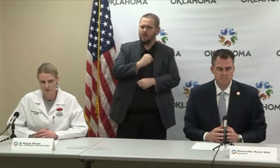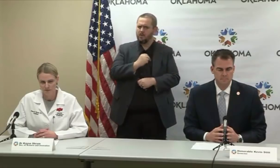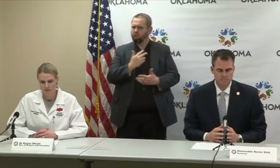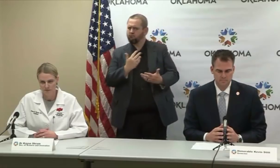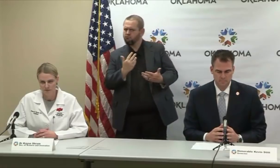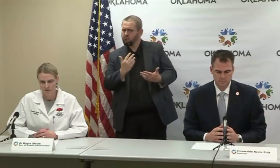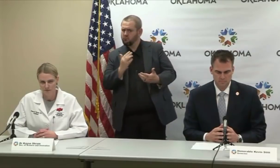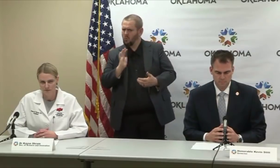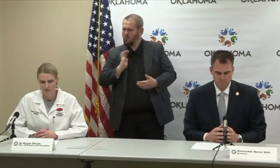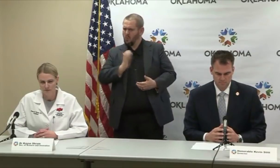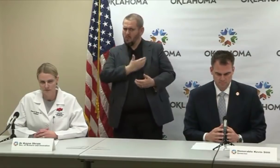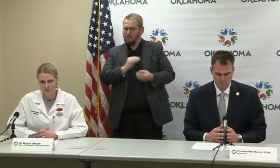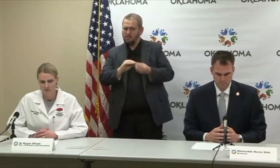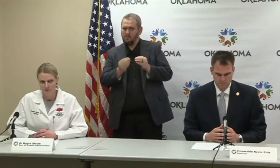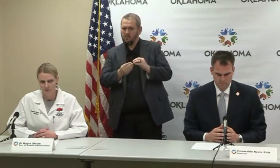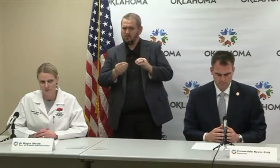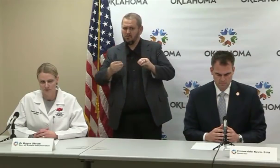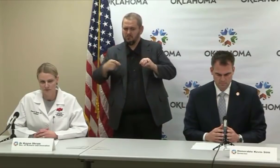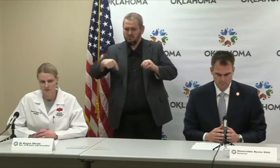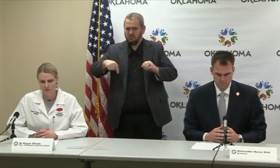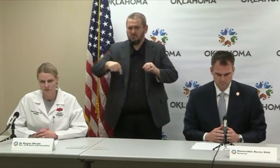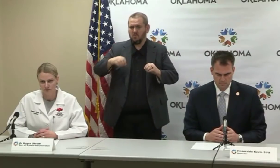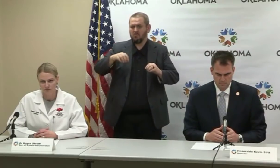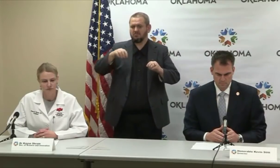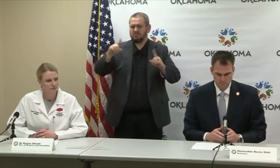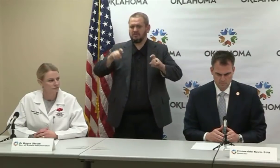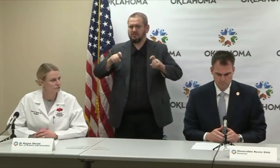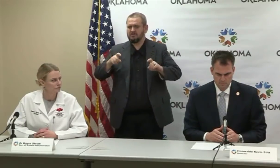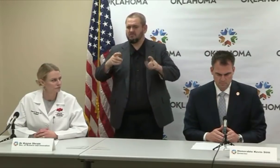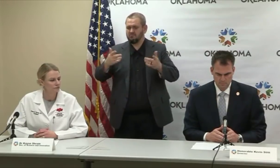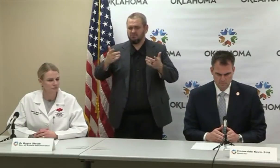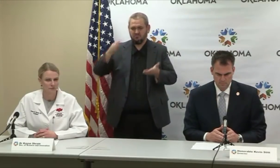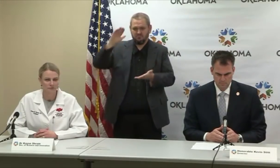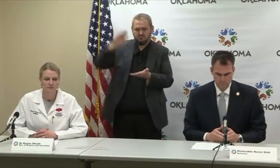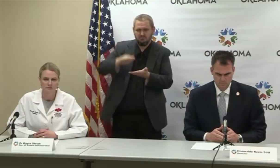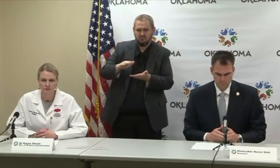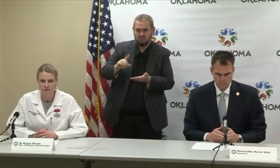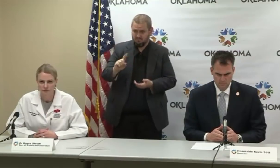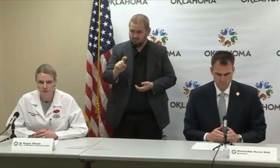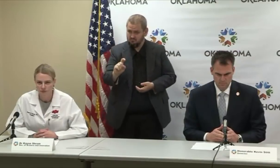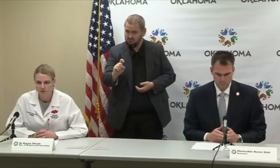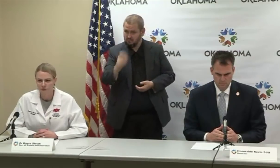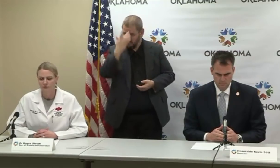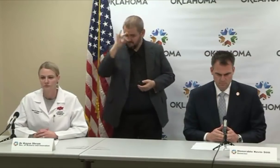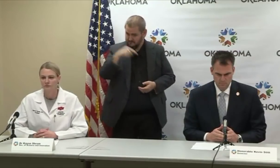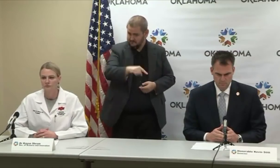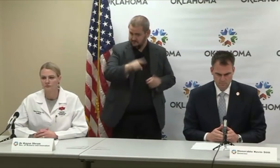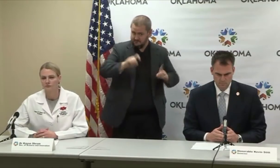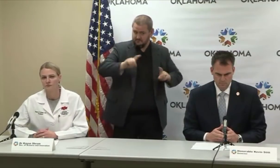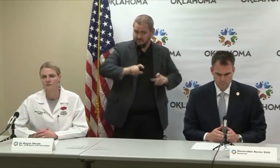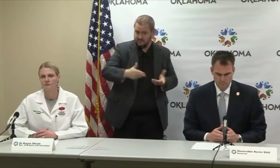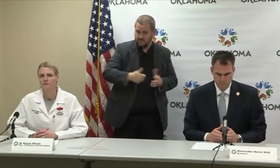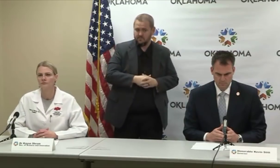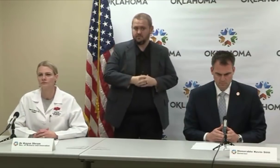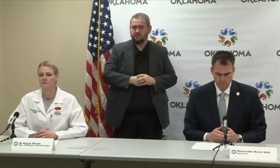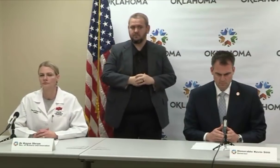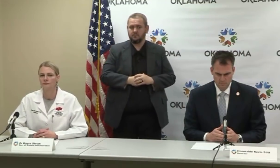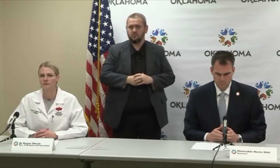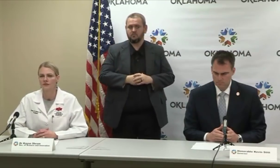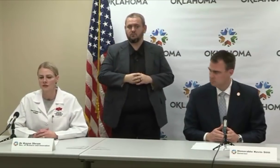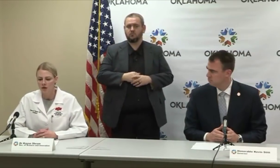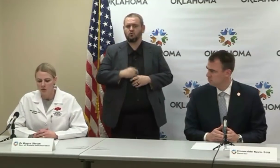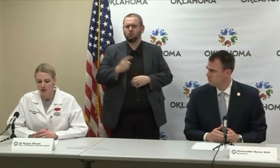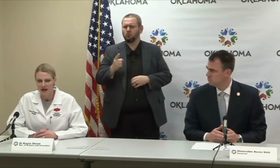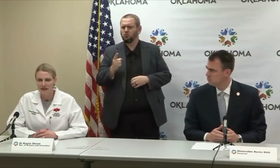They don't figure it's going to make much change in the way they treat the person. Do you have a sense of that? That's my first question.